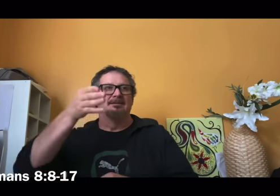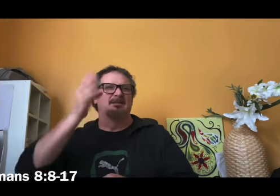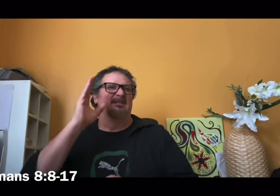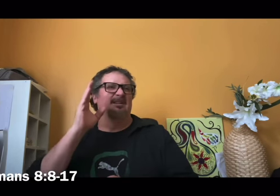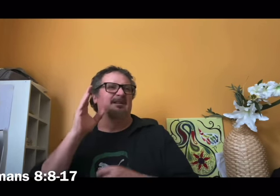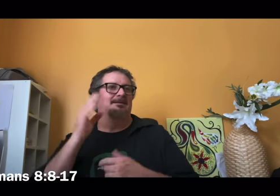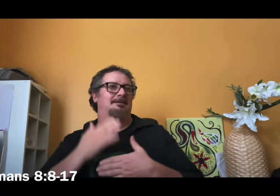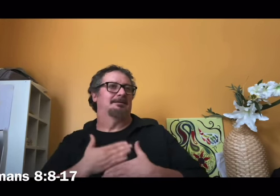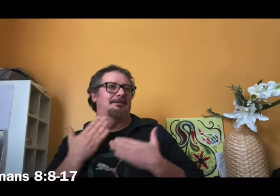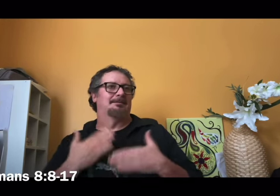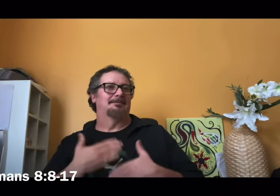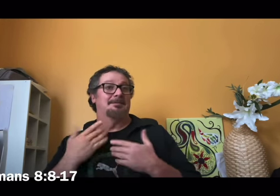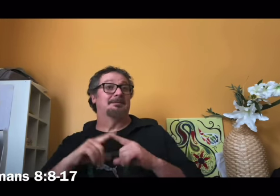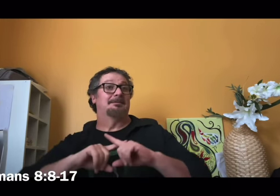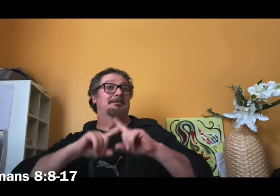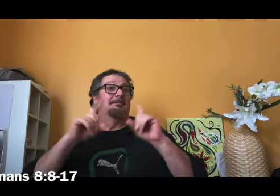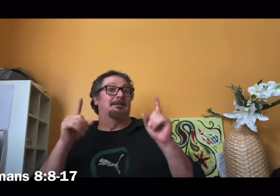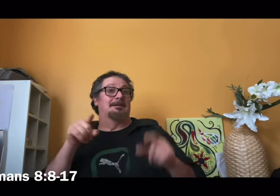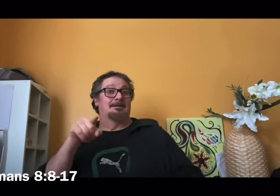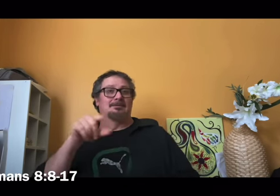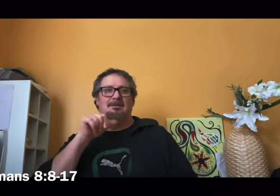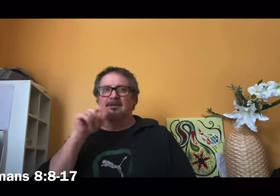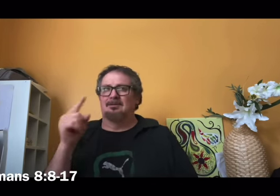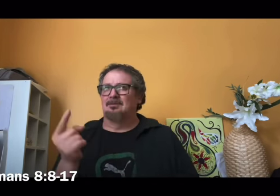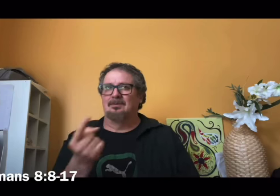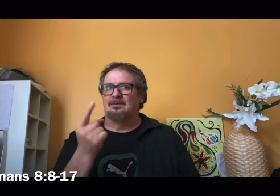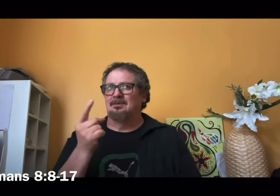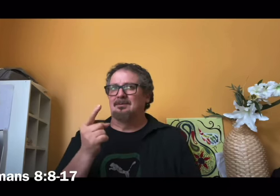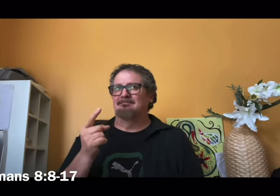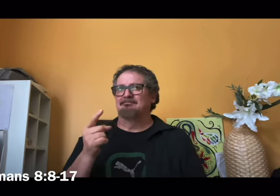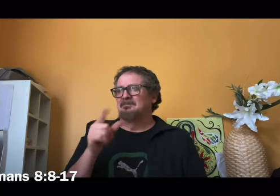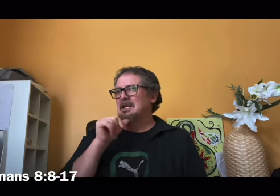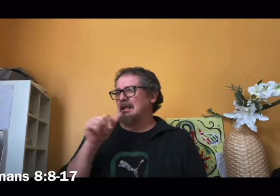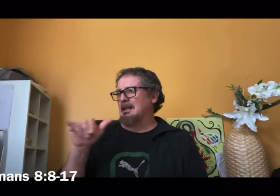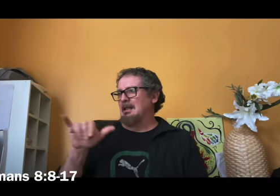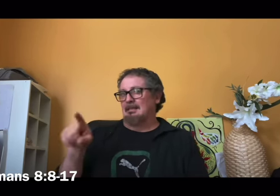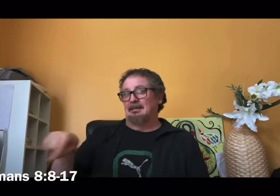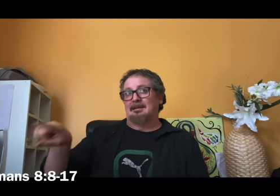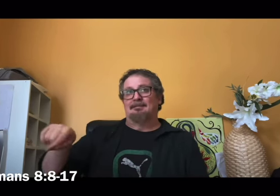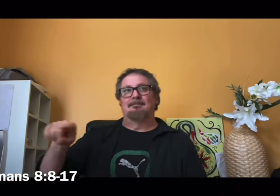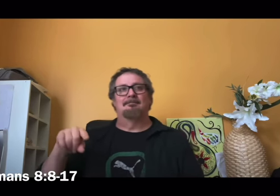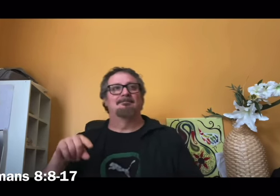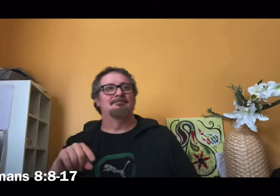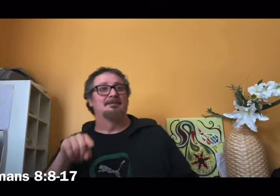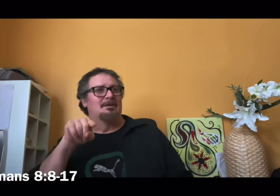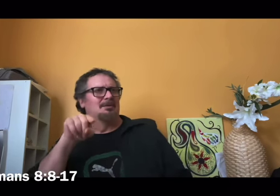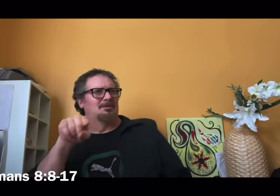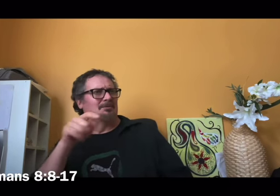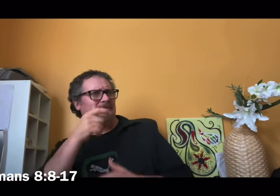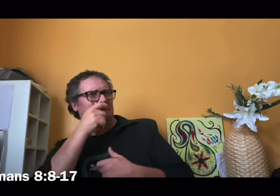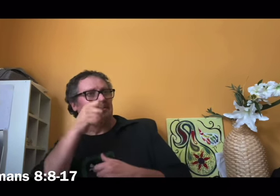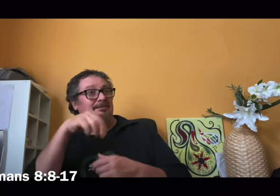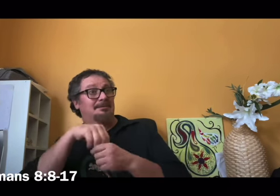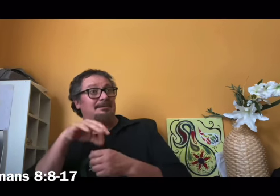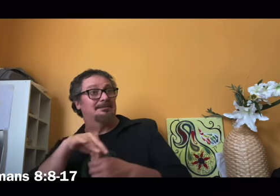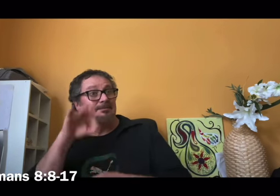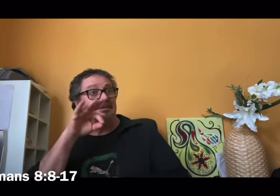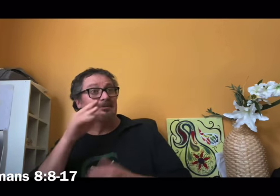cannot please God but you are not in the flesh on the contrary you are in the